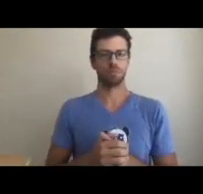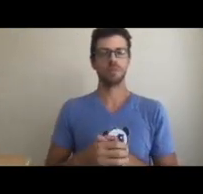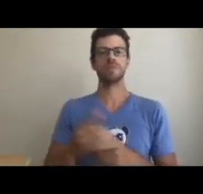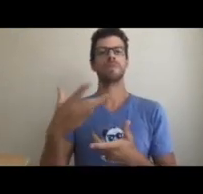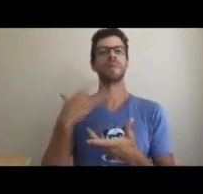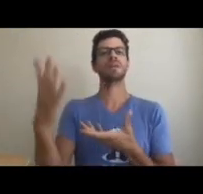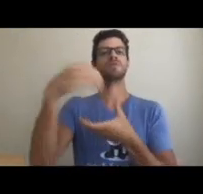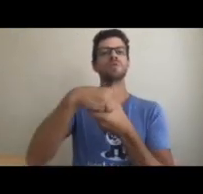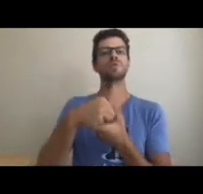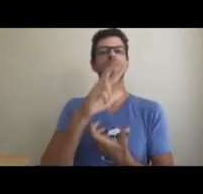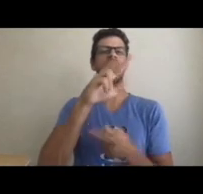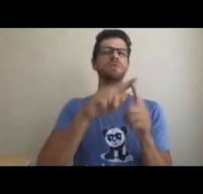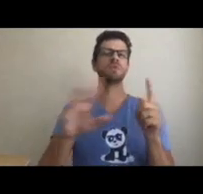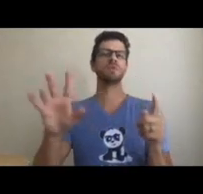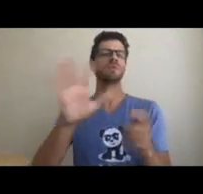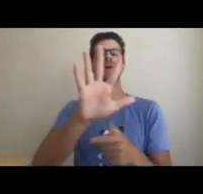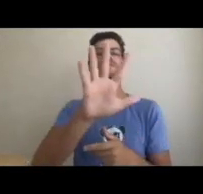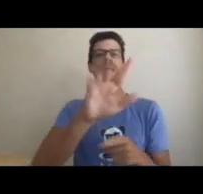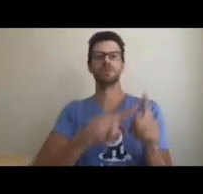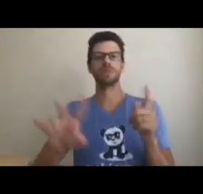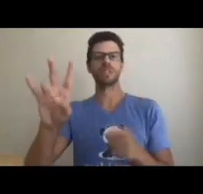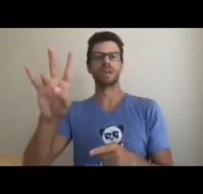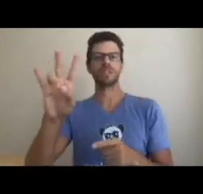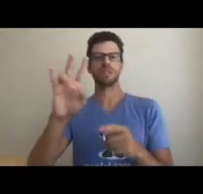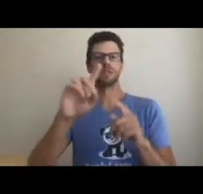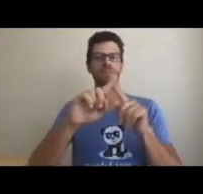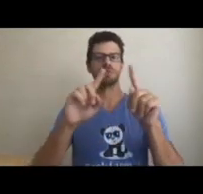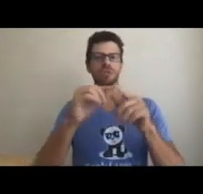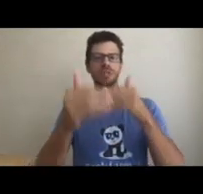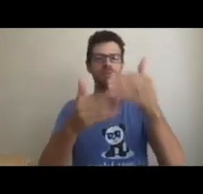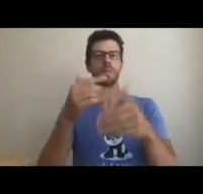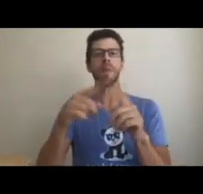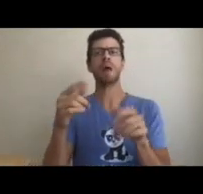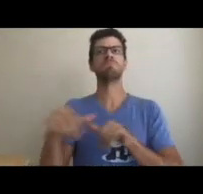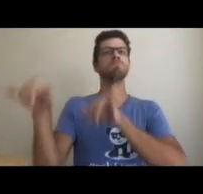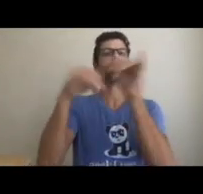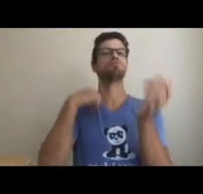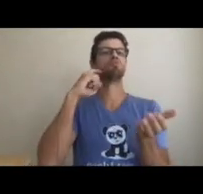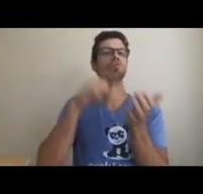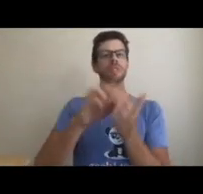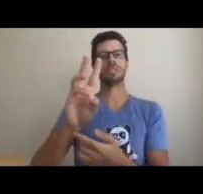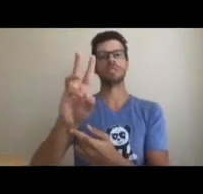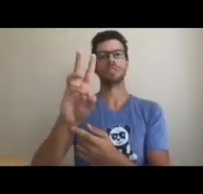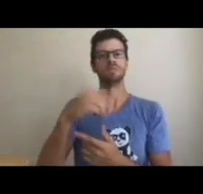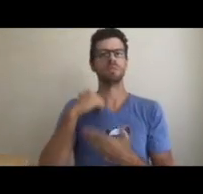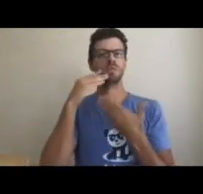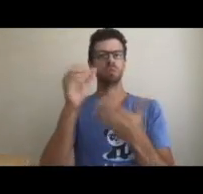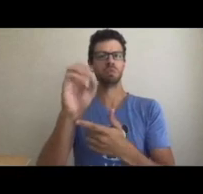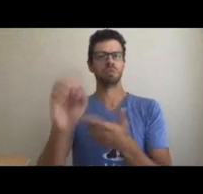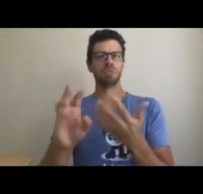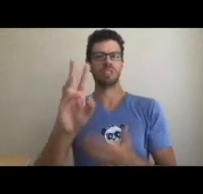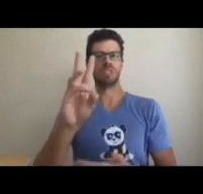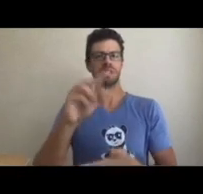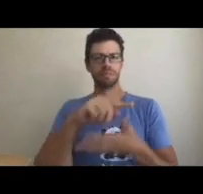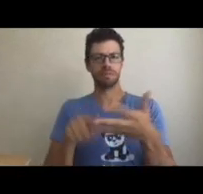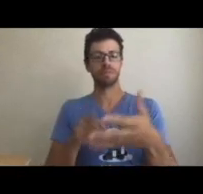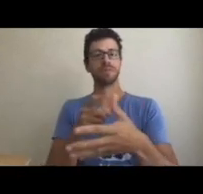of five to seven phases, but the standard is usually six phases, so I am going to walk you through those six steps.